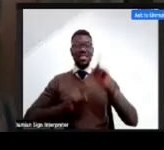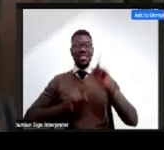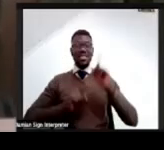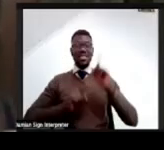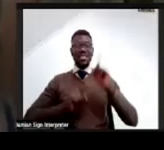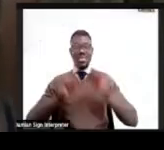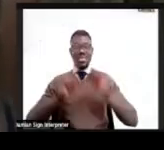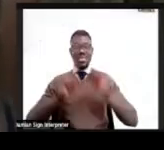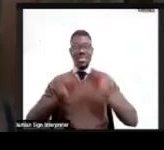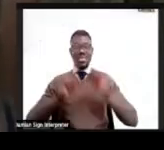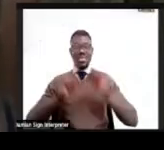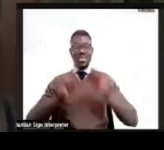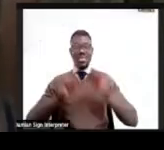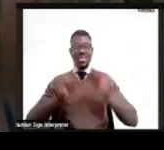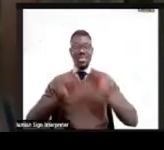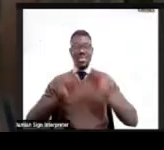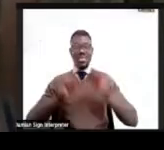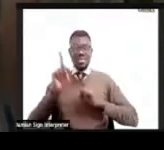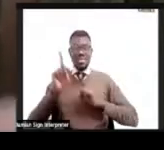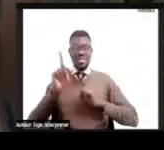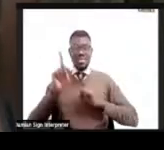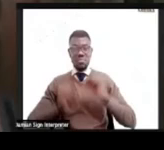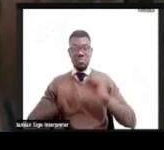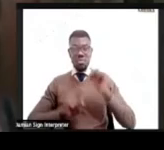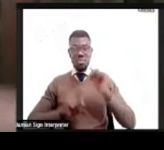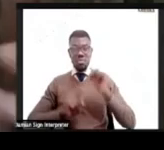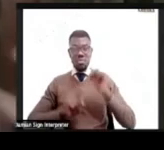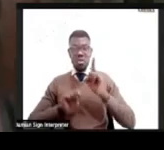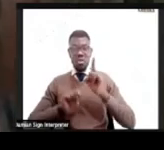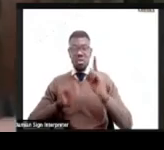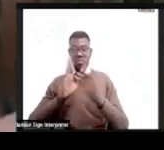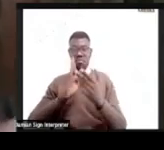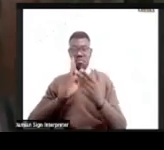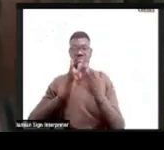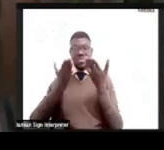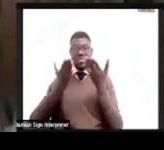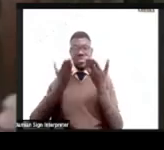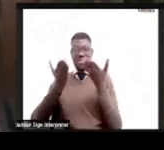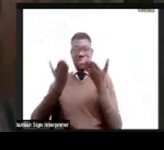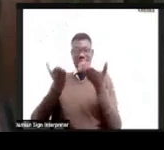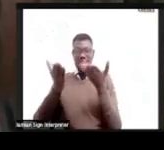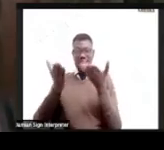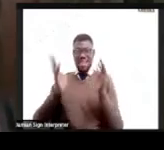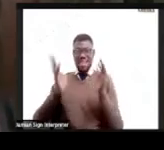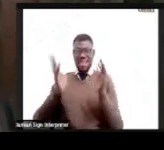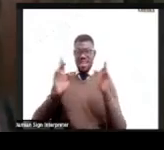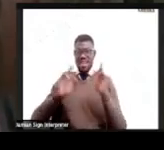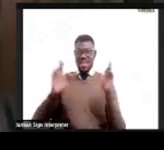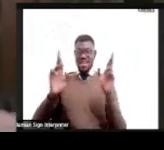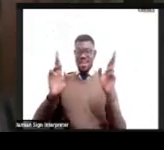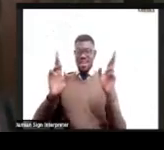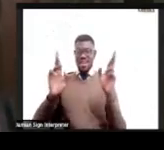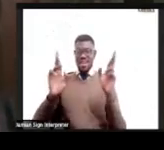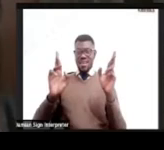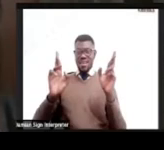harassment, uh, and we train the men and the supervisors in the fields and in the pack houses, how to work together as a